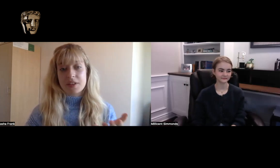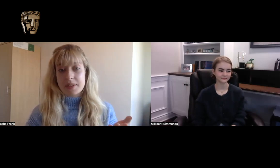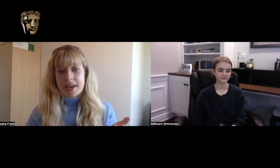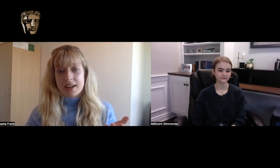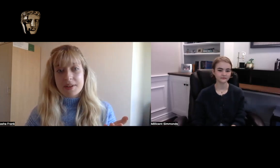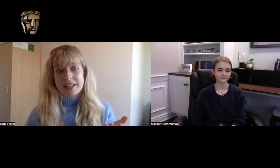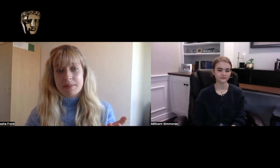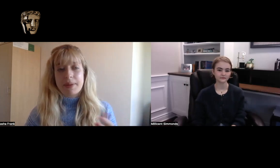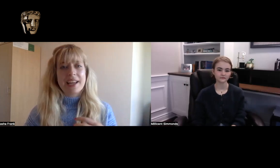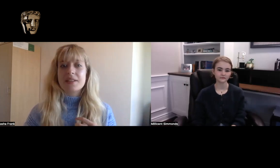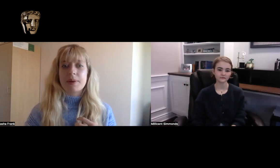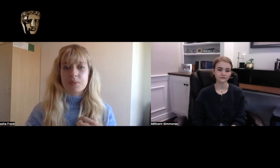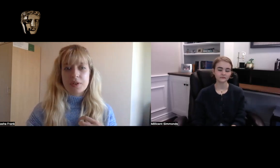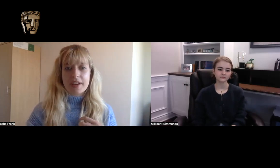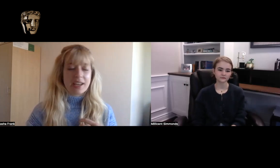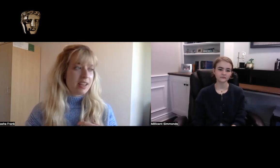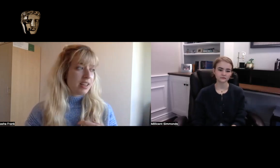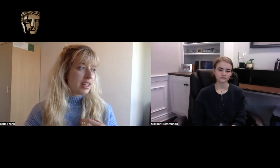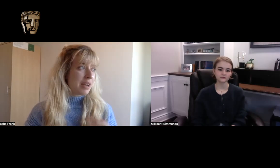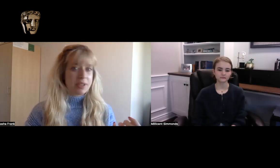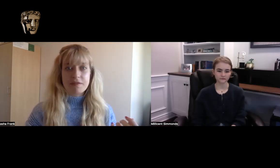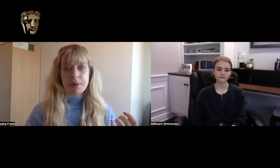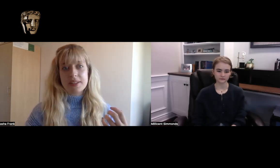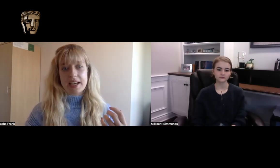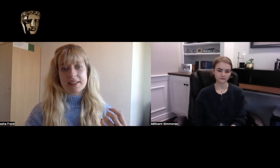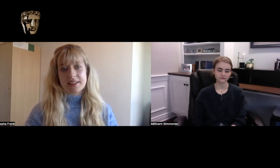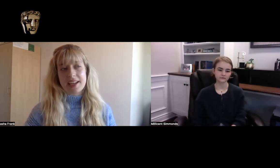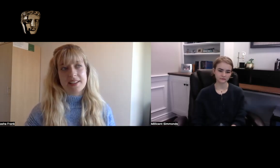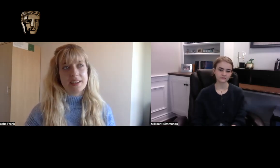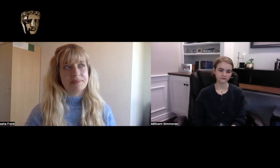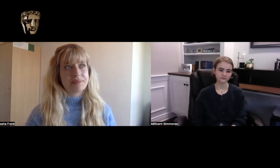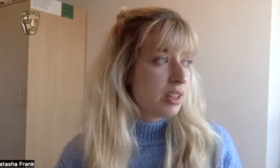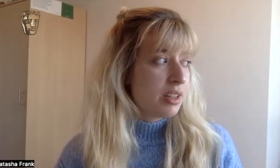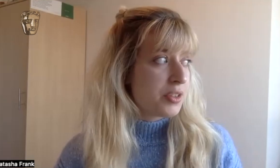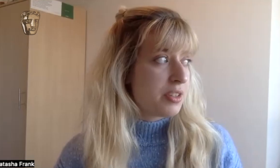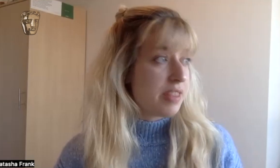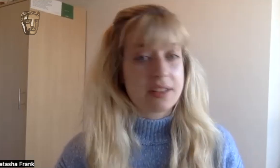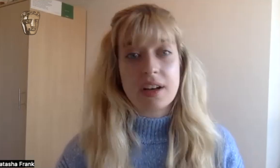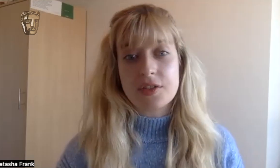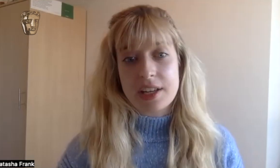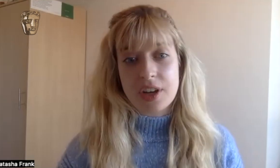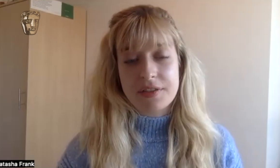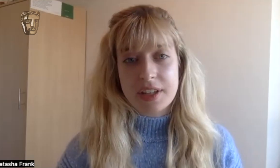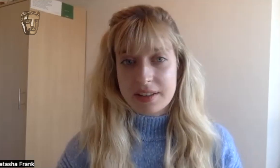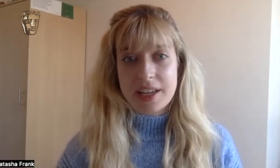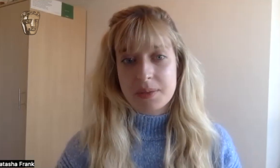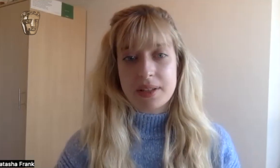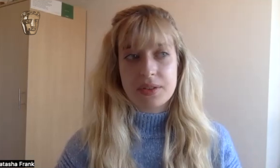film is made mostly but ballet it's much more of a collaborative process and um not to say things can't change after it's been sort